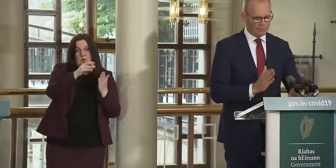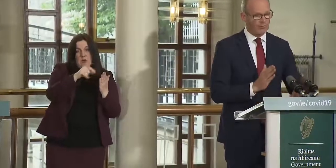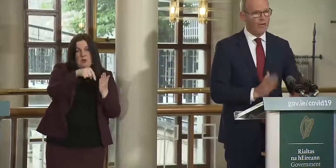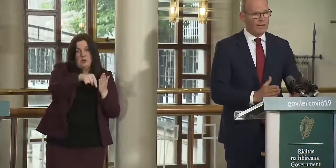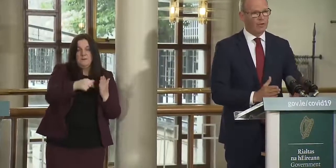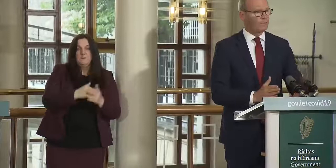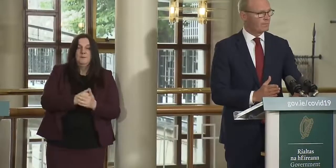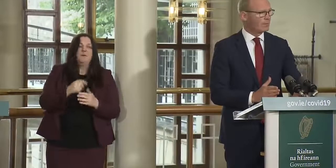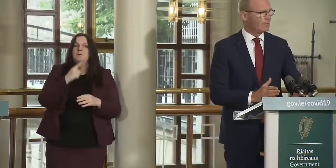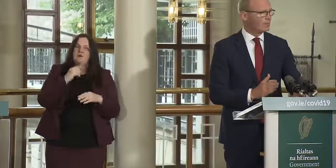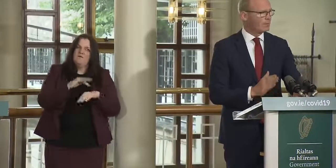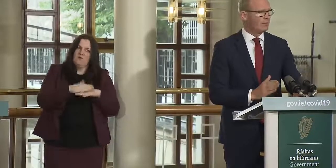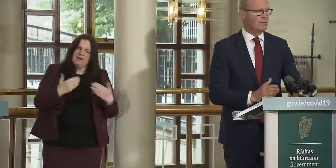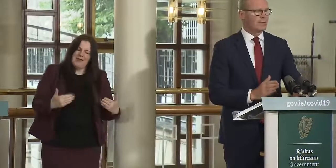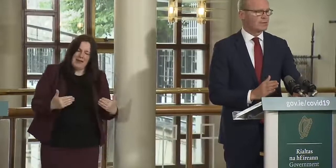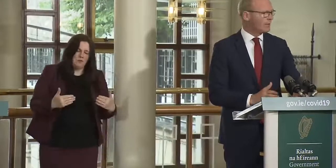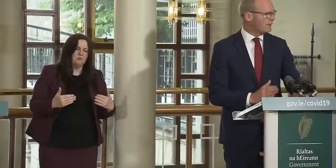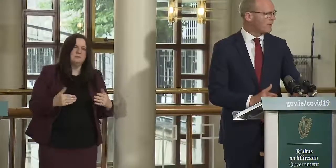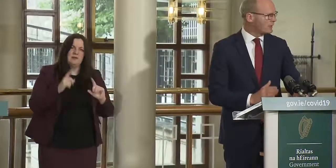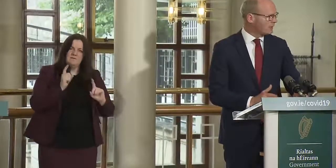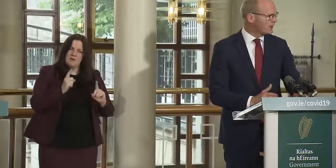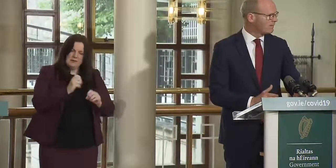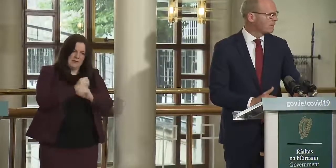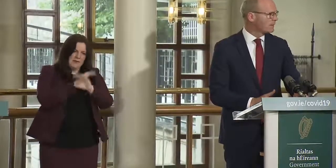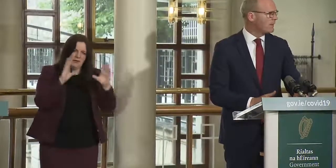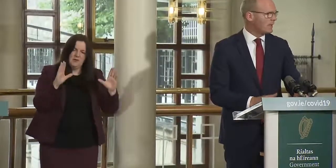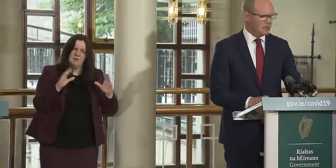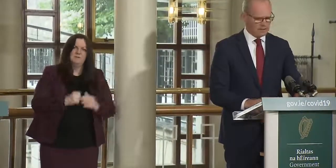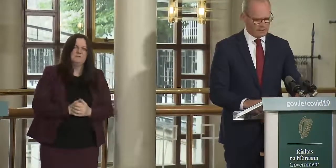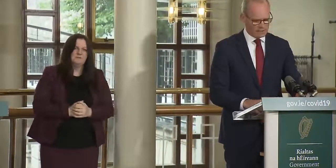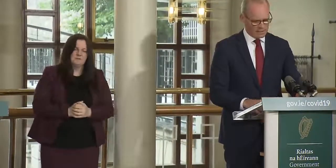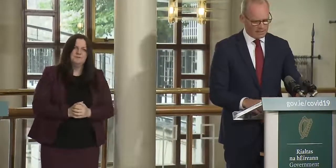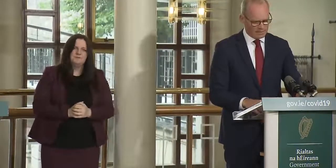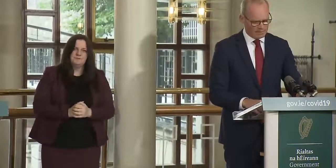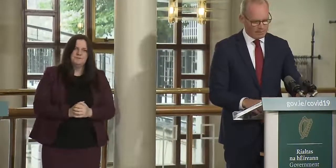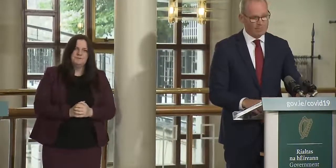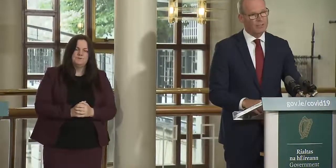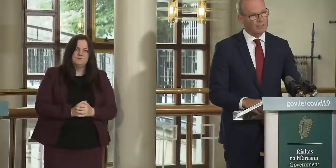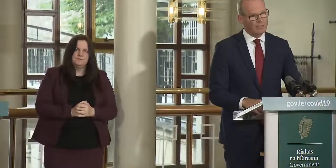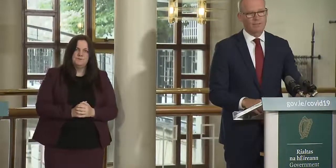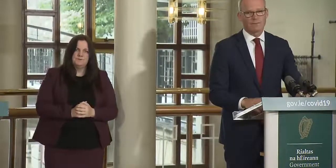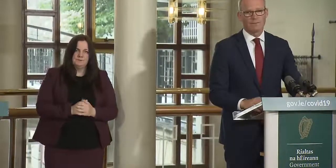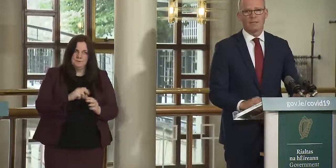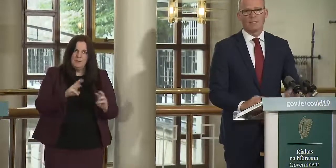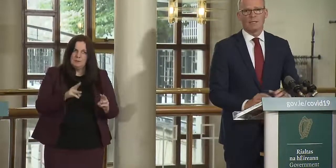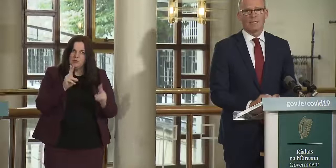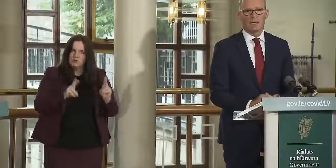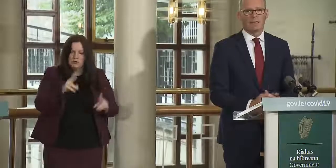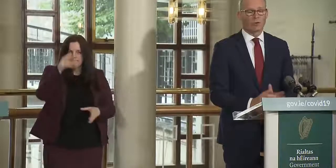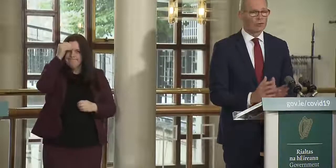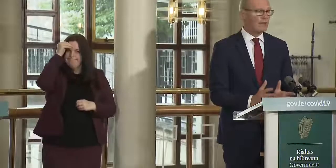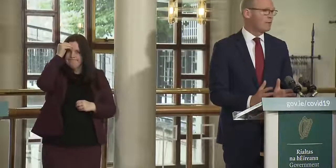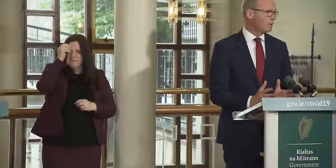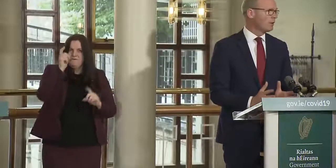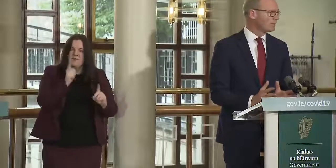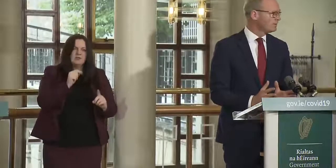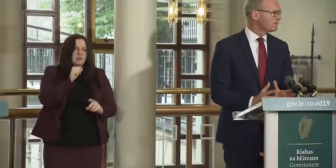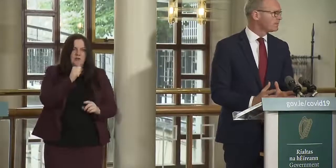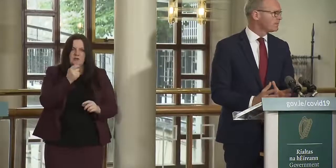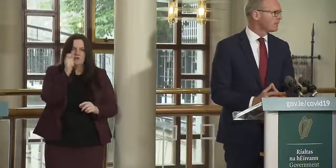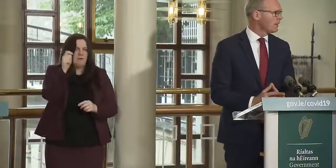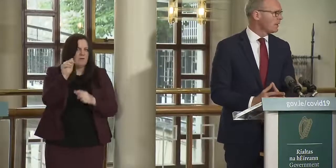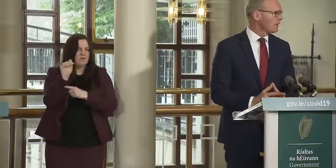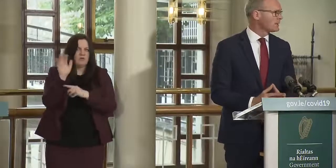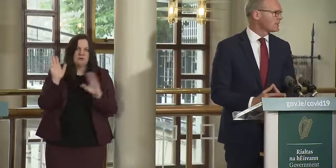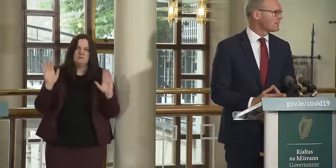but for now the advice is very very clear and people should heed it don't travel abroad